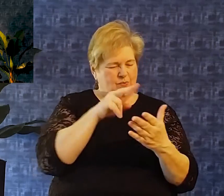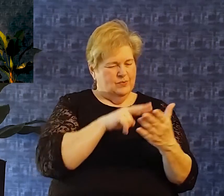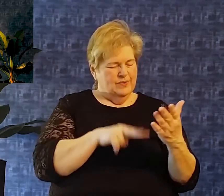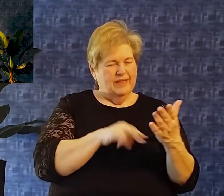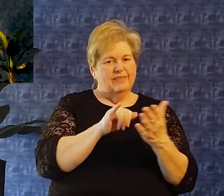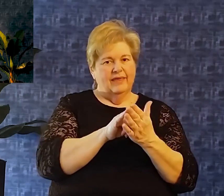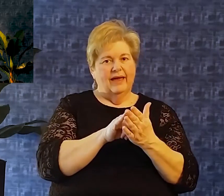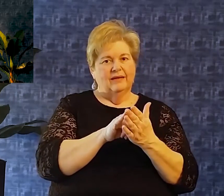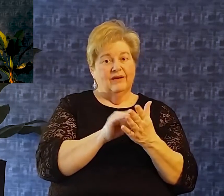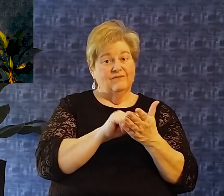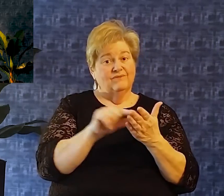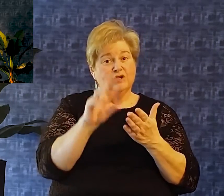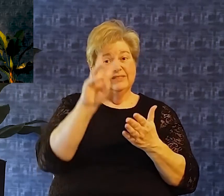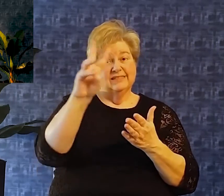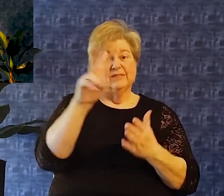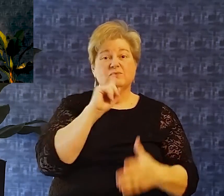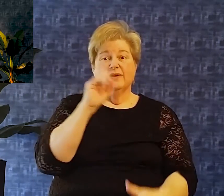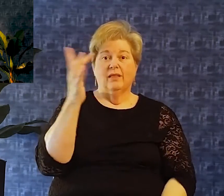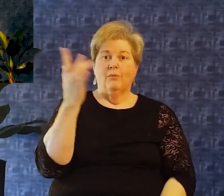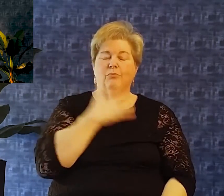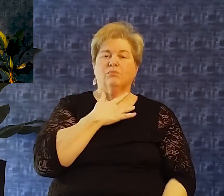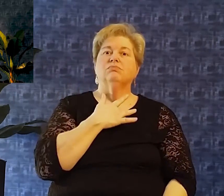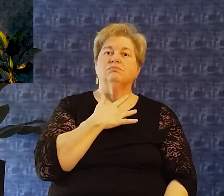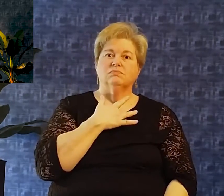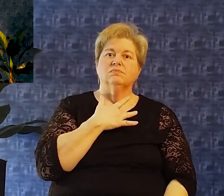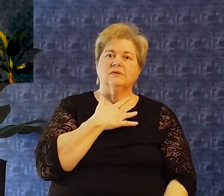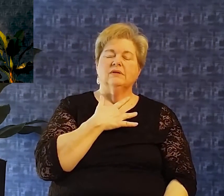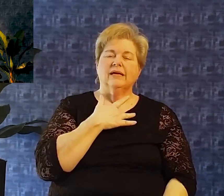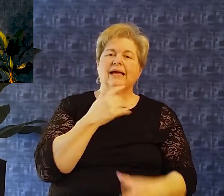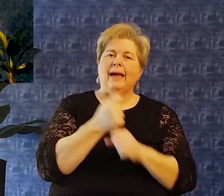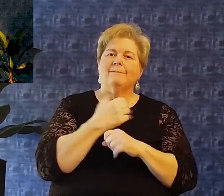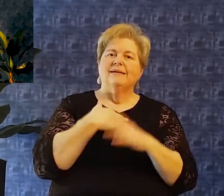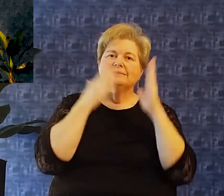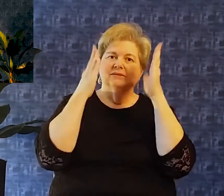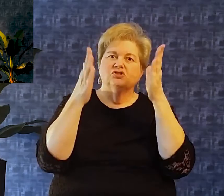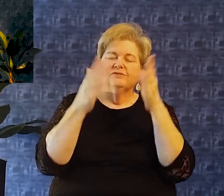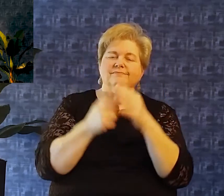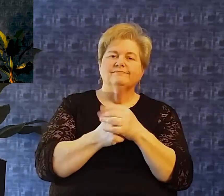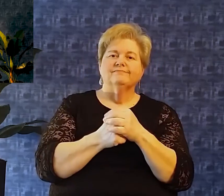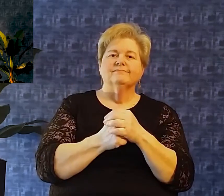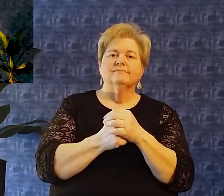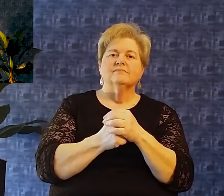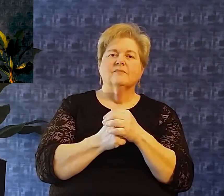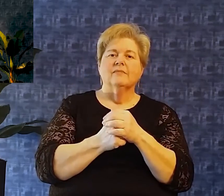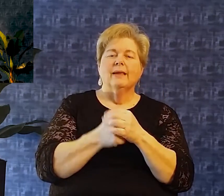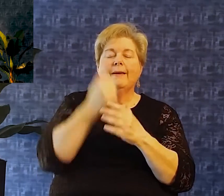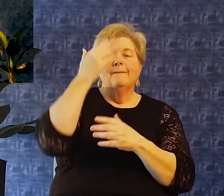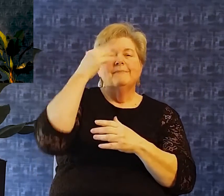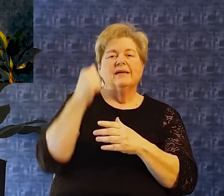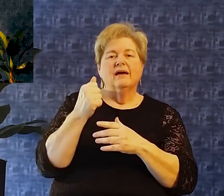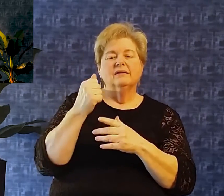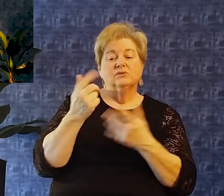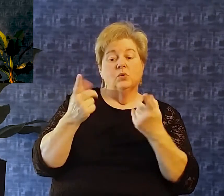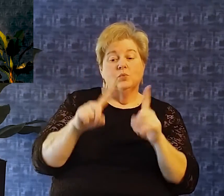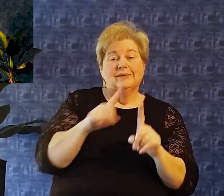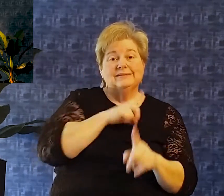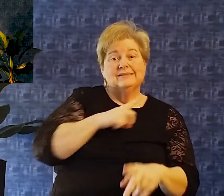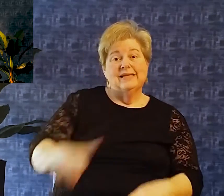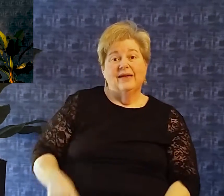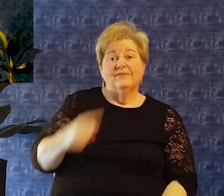Because when david says I am pleading for grace I am pleading for mercy